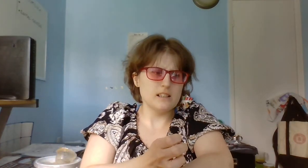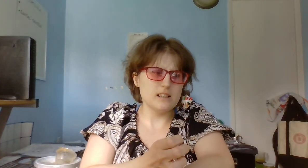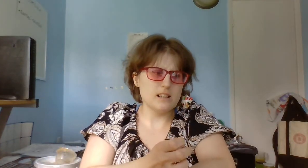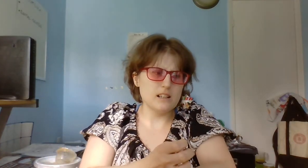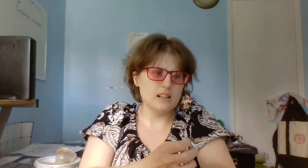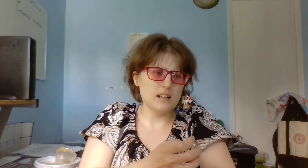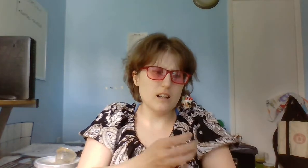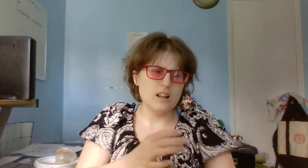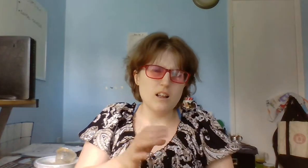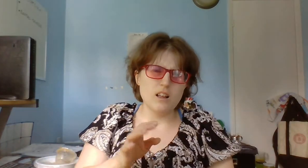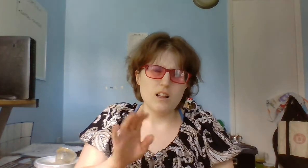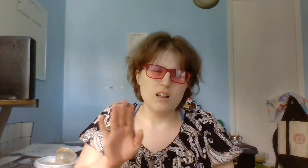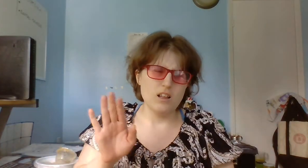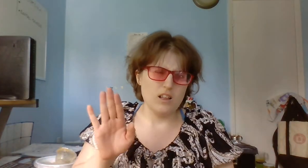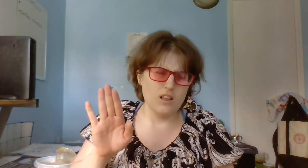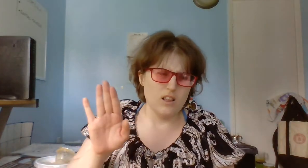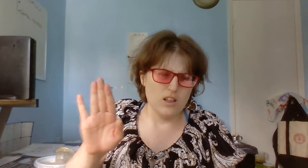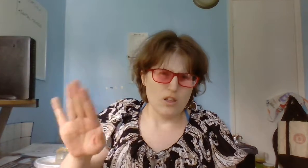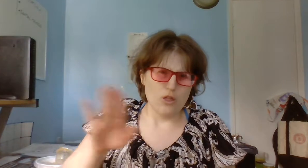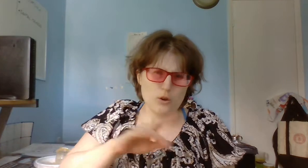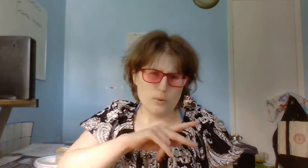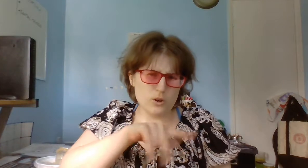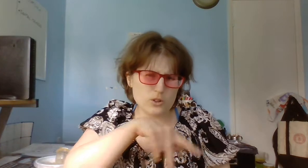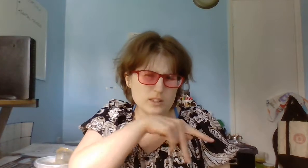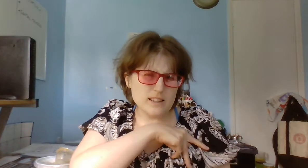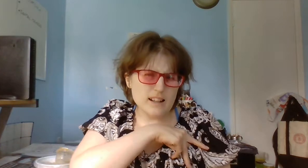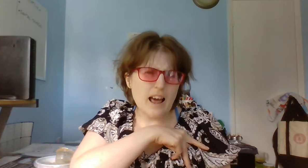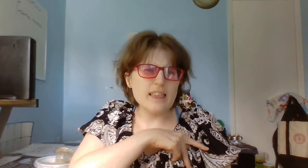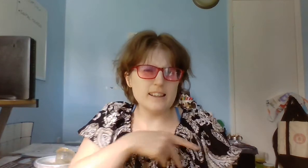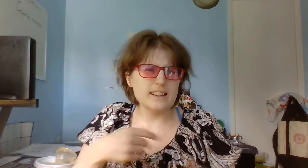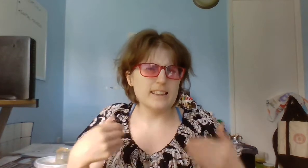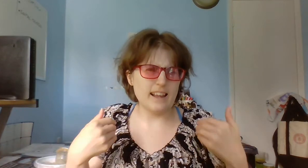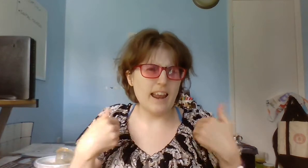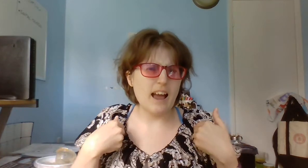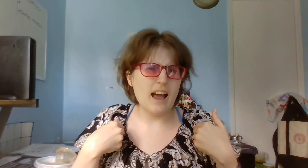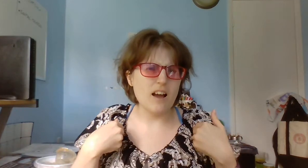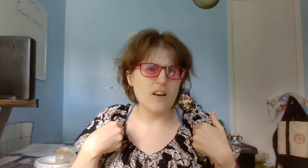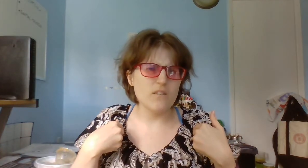their personalities they have.